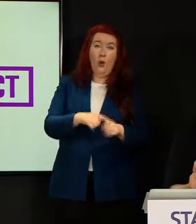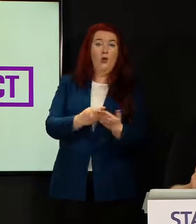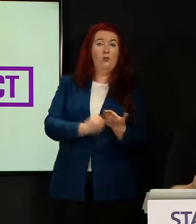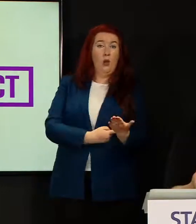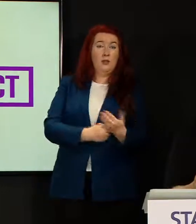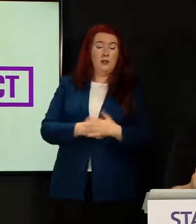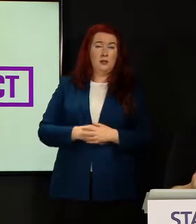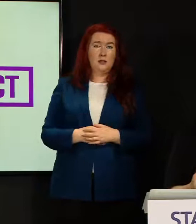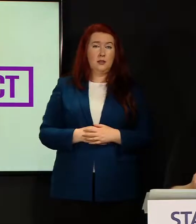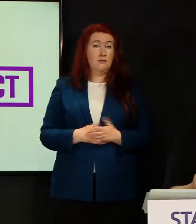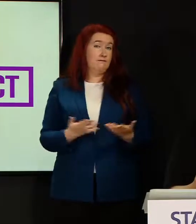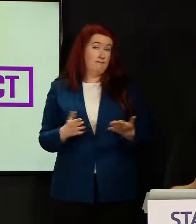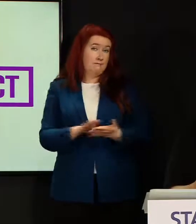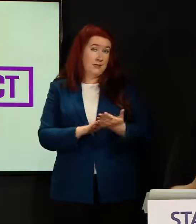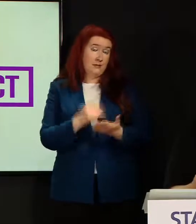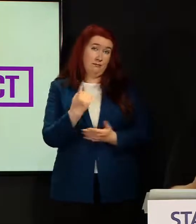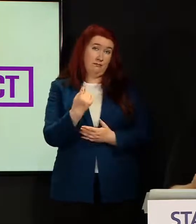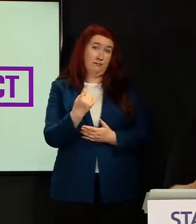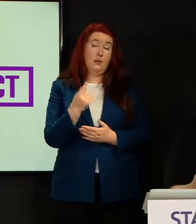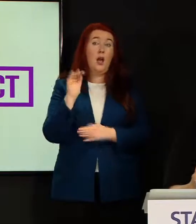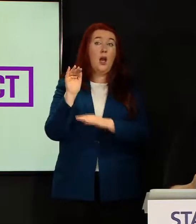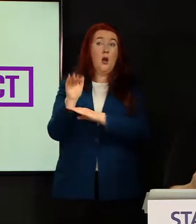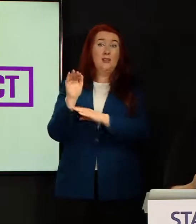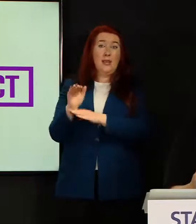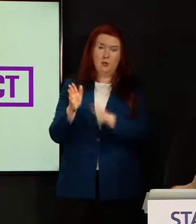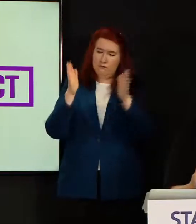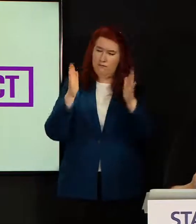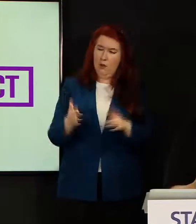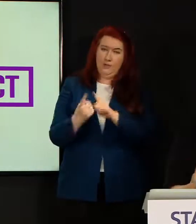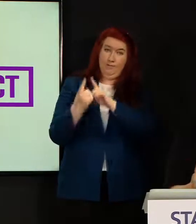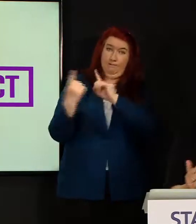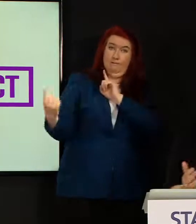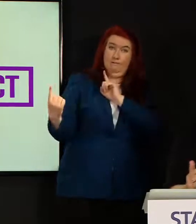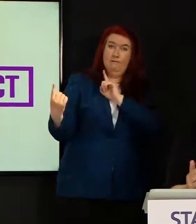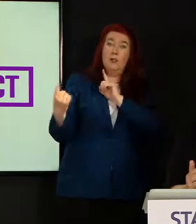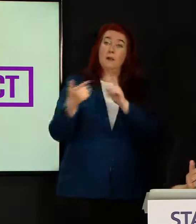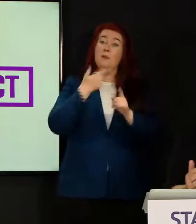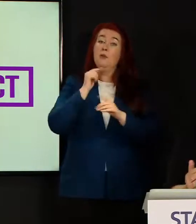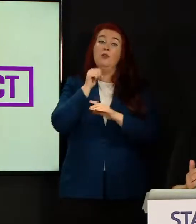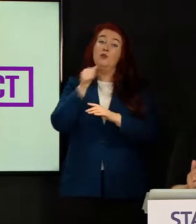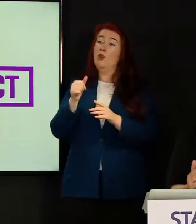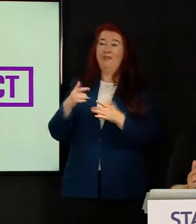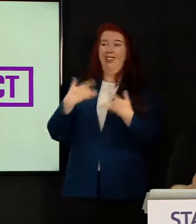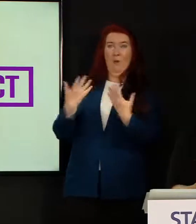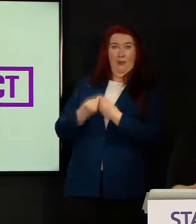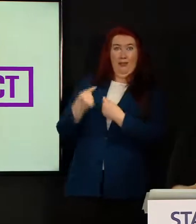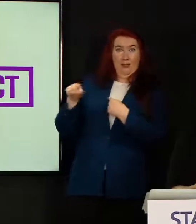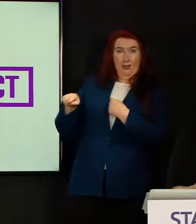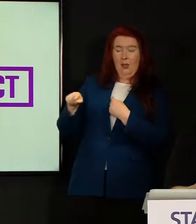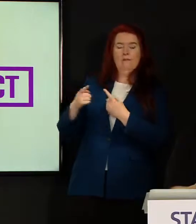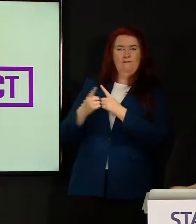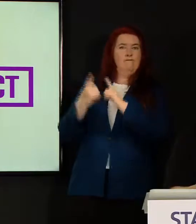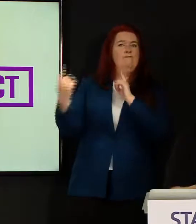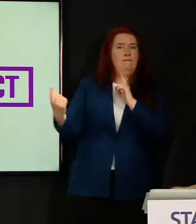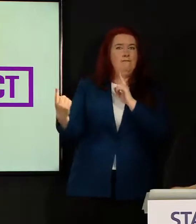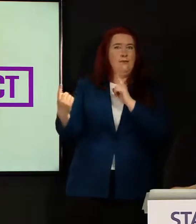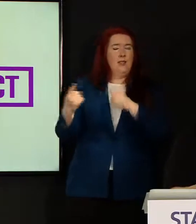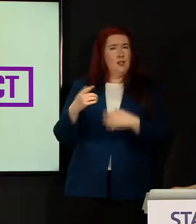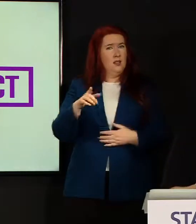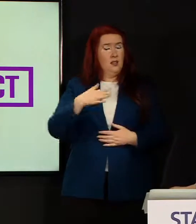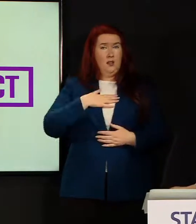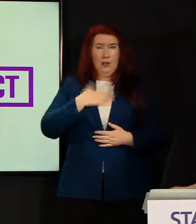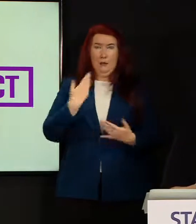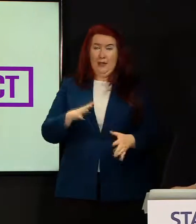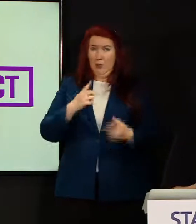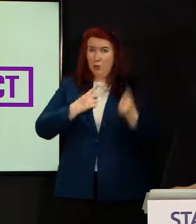particular, if you are outside, you need to socially distance from people out with your household. And it has been worrying for me